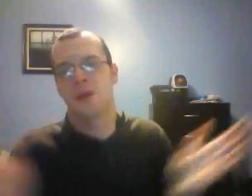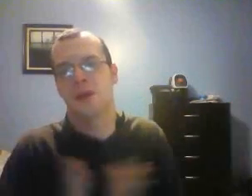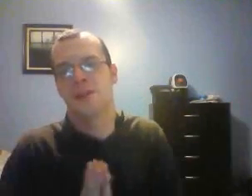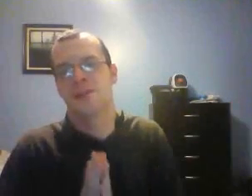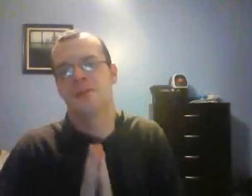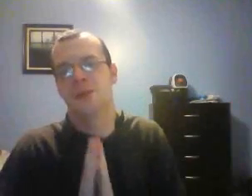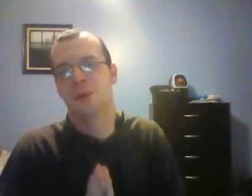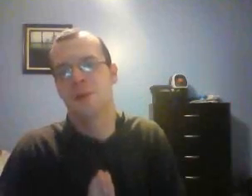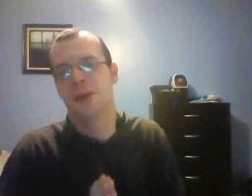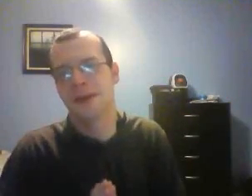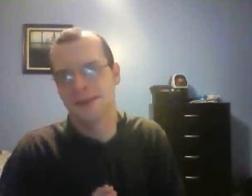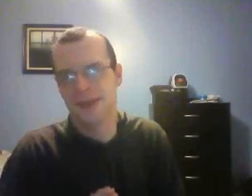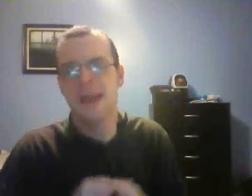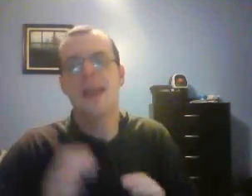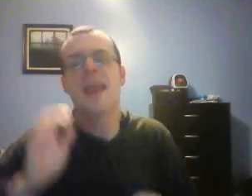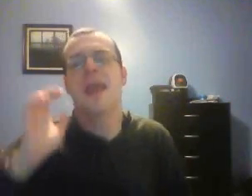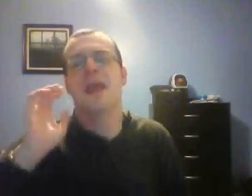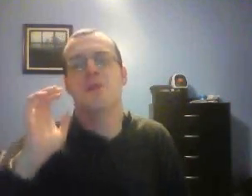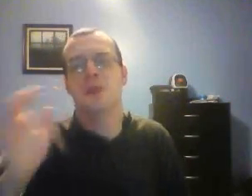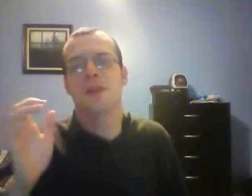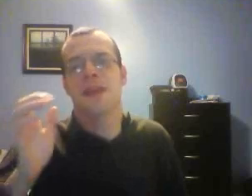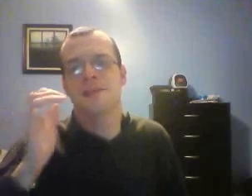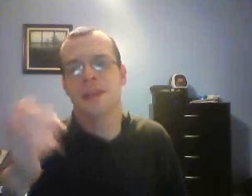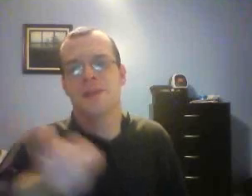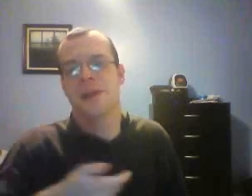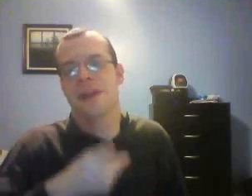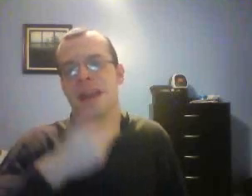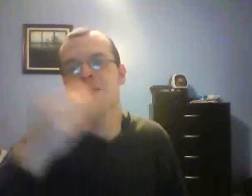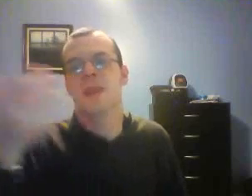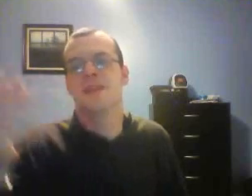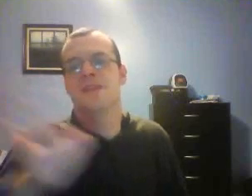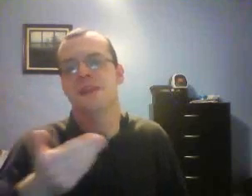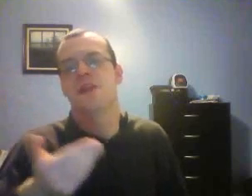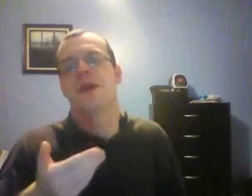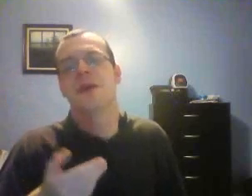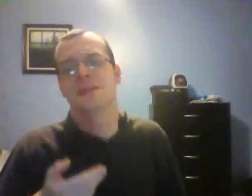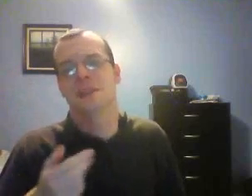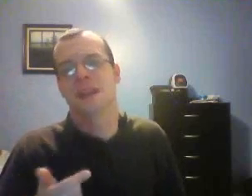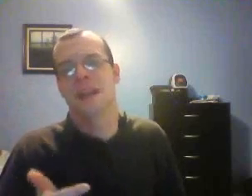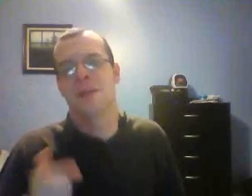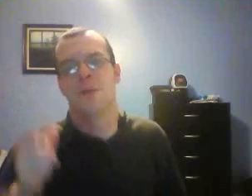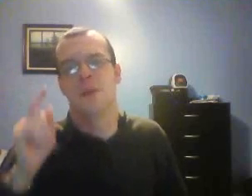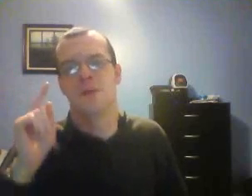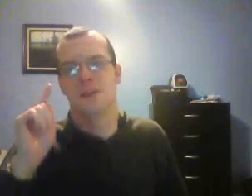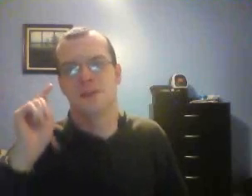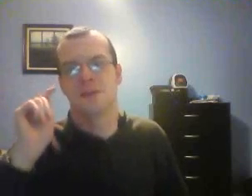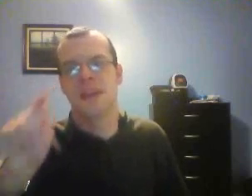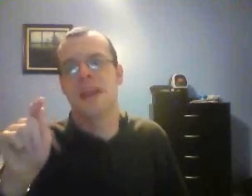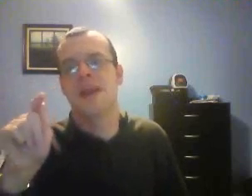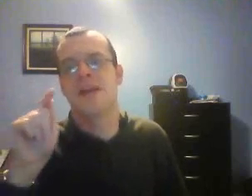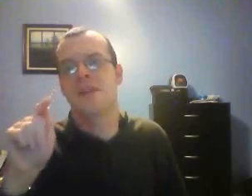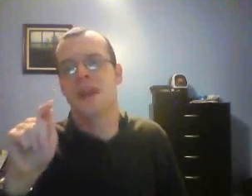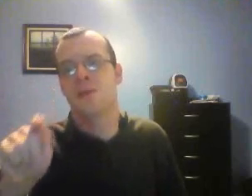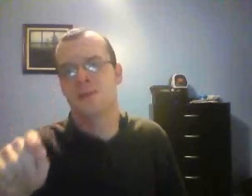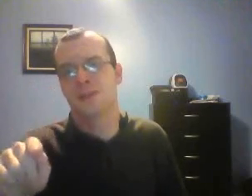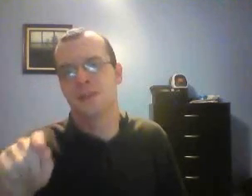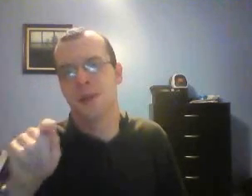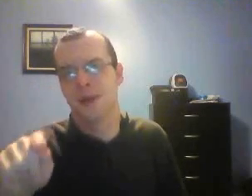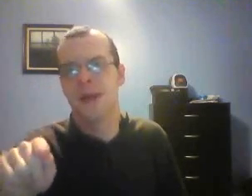the water. It's going to blow our minds. And I'm really excited about it. And I can't even begin to tell you how excited I am about this. So get in on the conversation about it